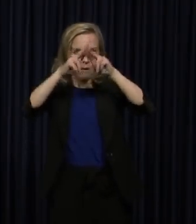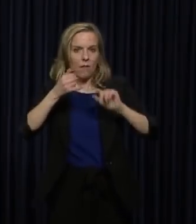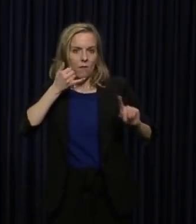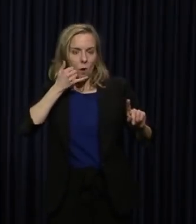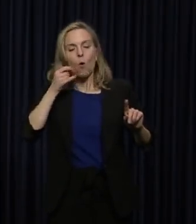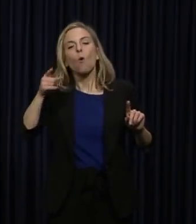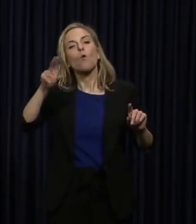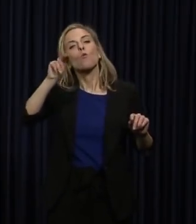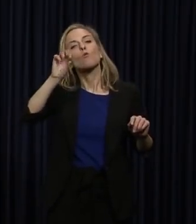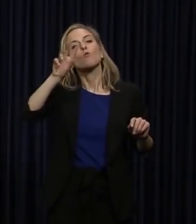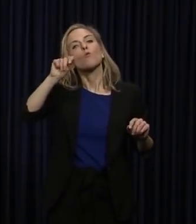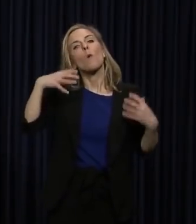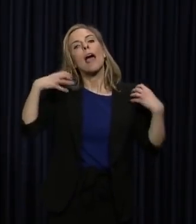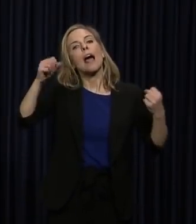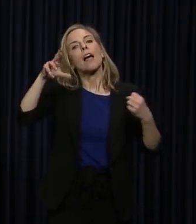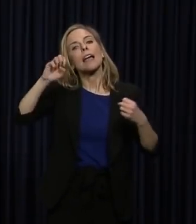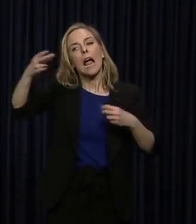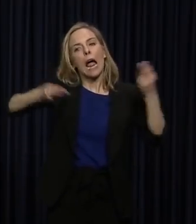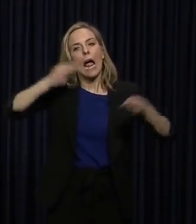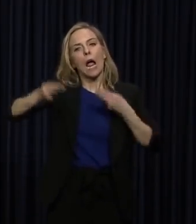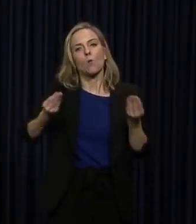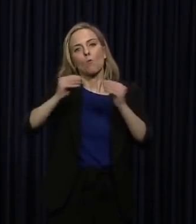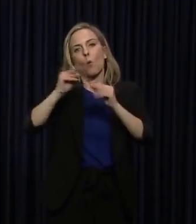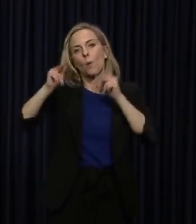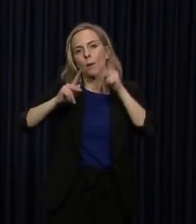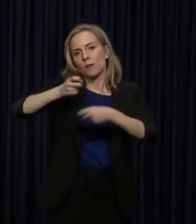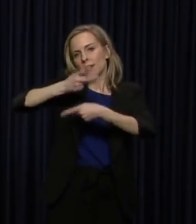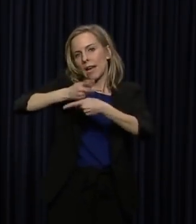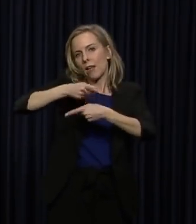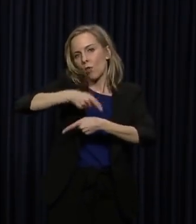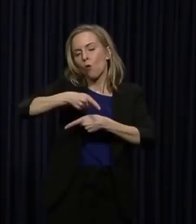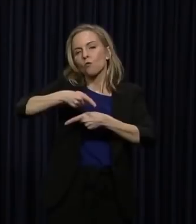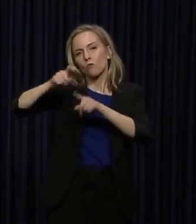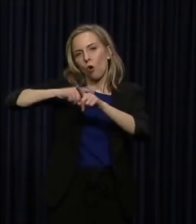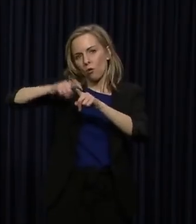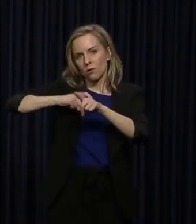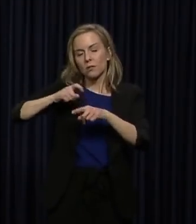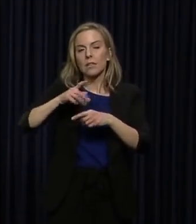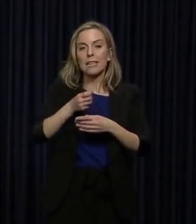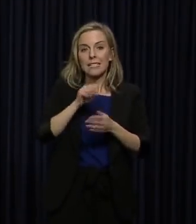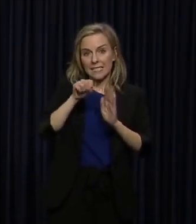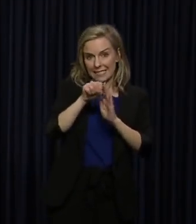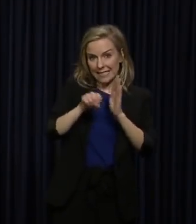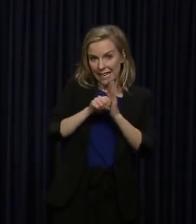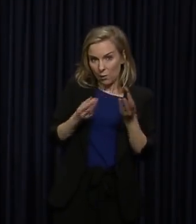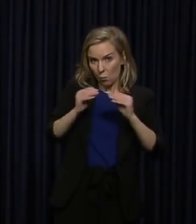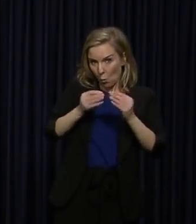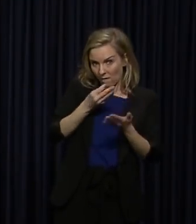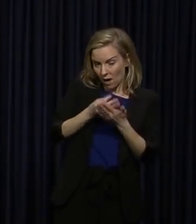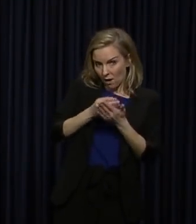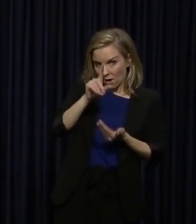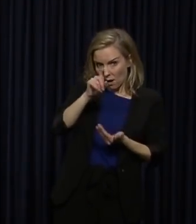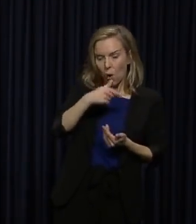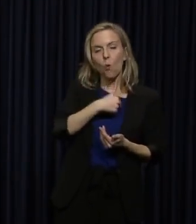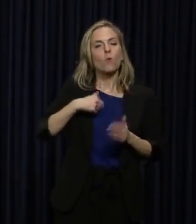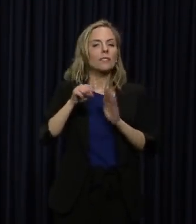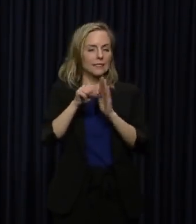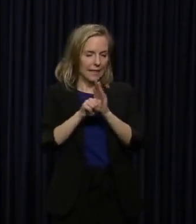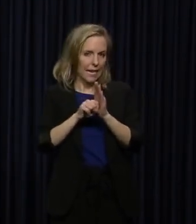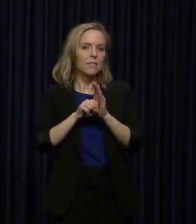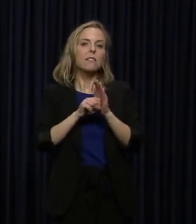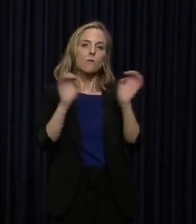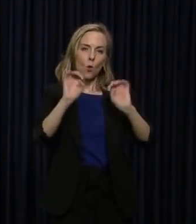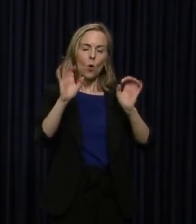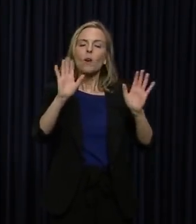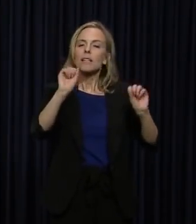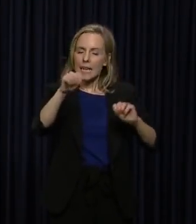Norton Healthcare. They are hiring more people, and it's asked if the state has more funding to help. We are in a state of emergency, so